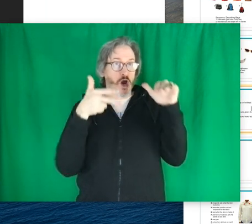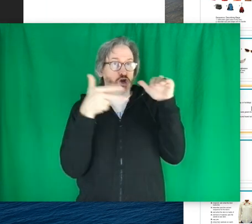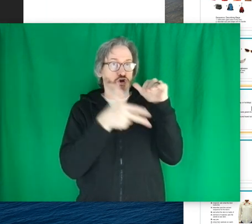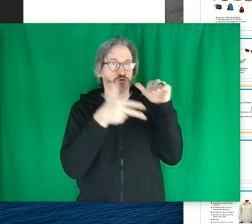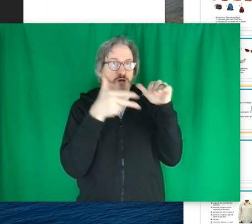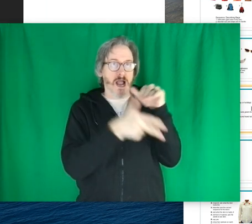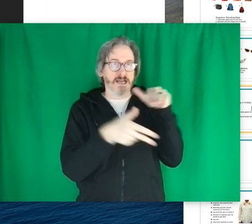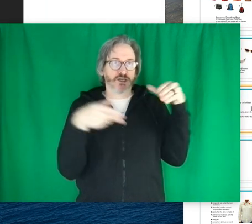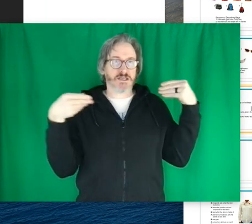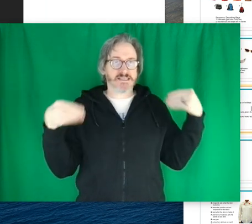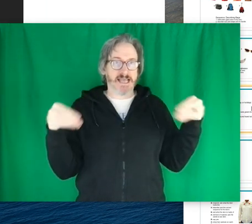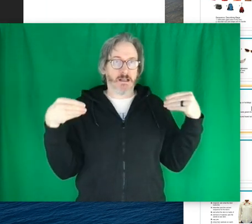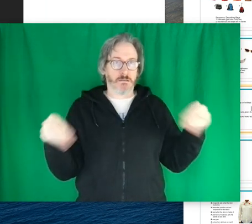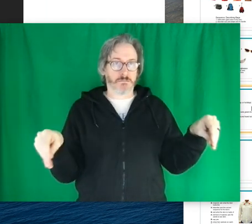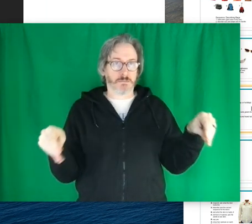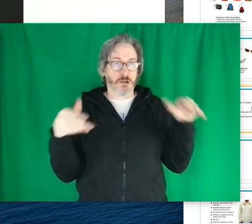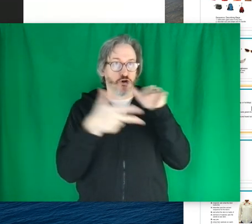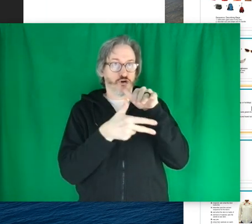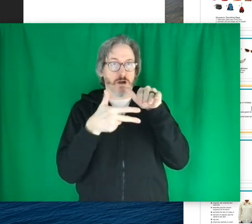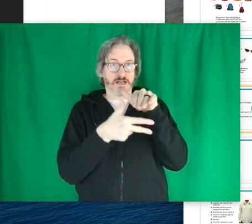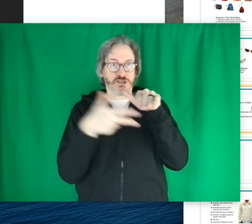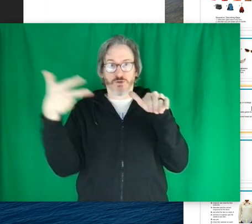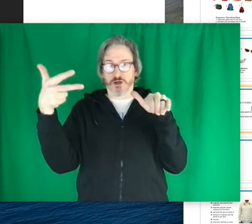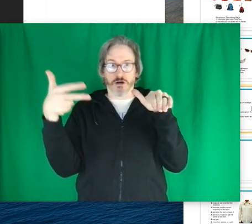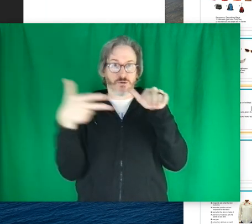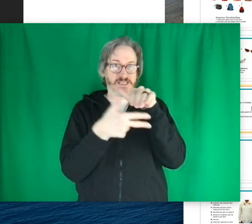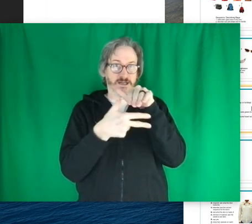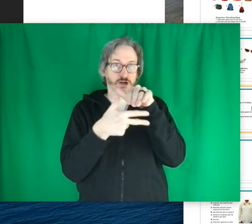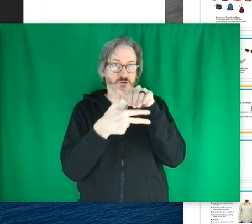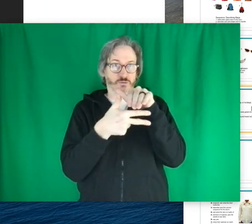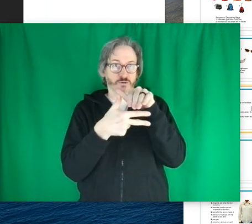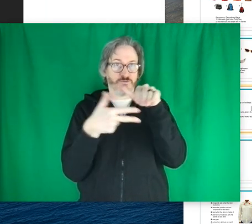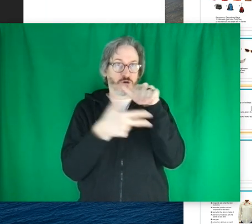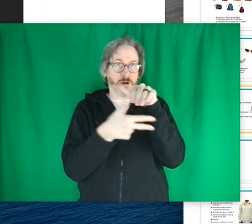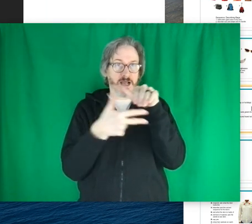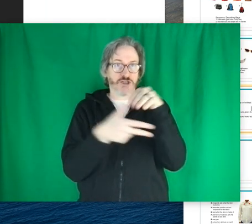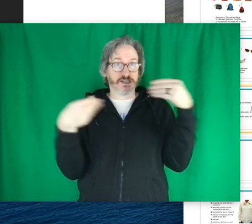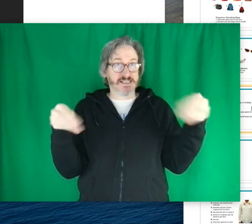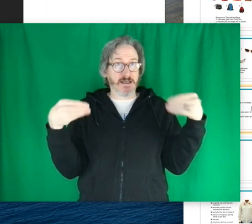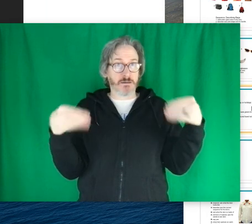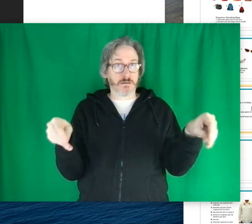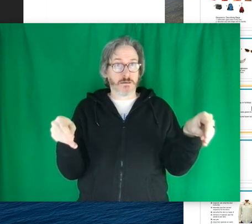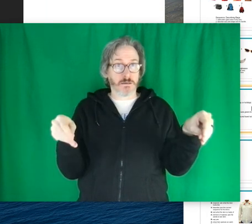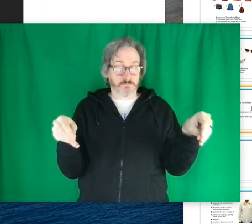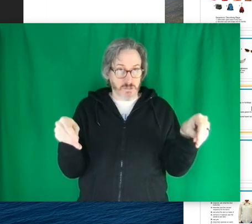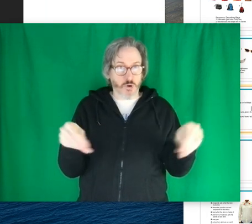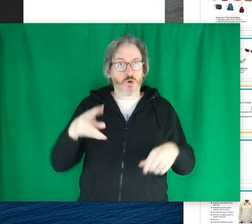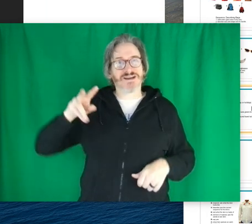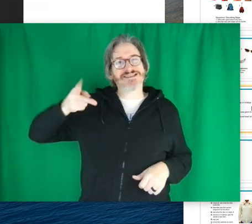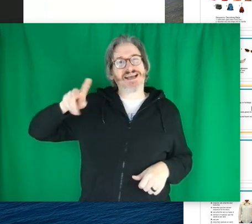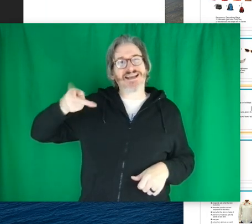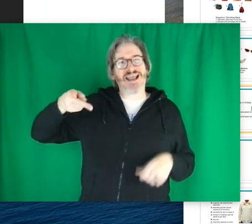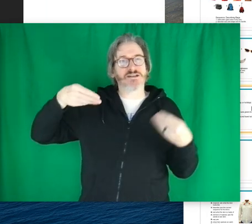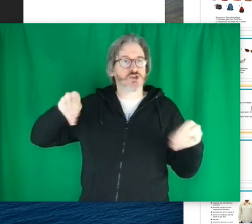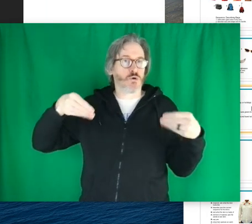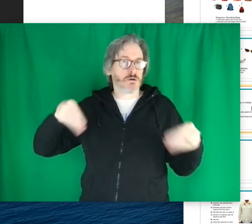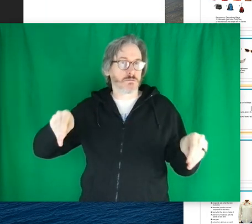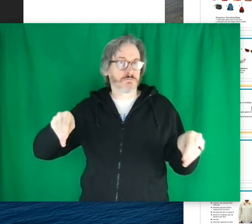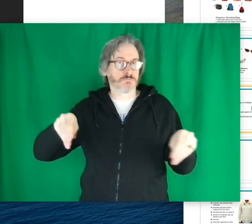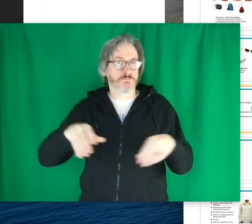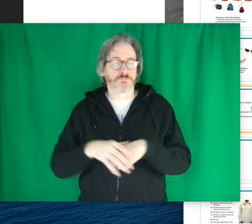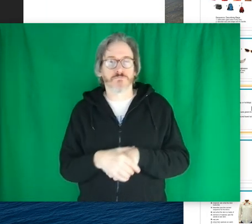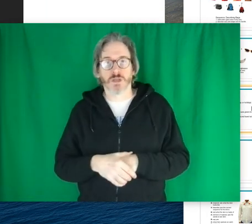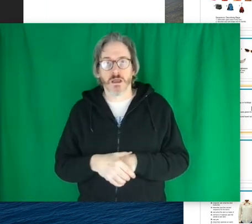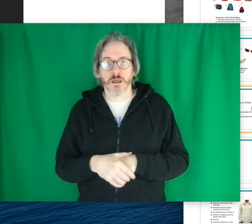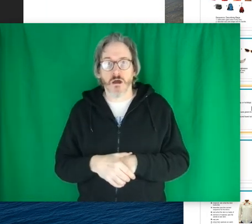or garage sale garage so the car goes in under the roof garage sale or secondhand store